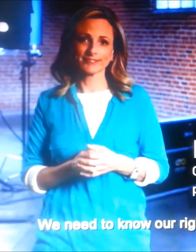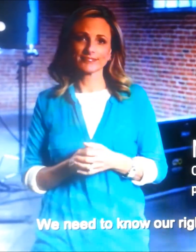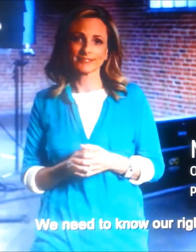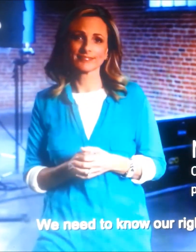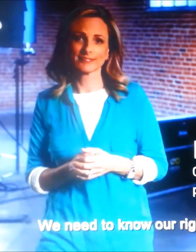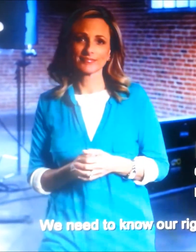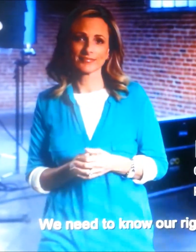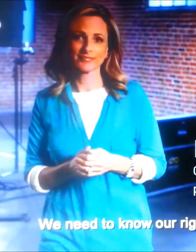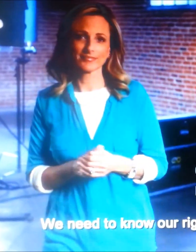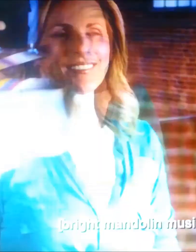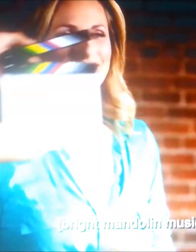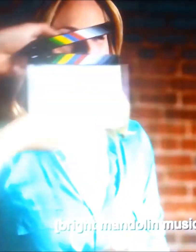rights.